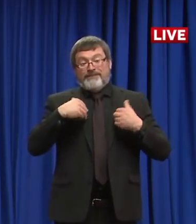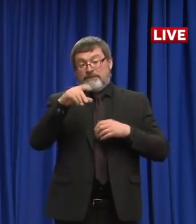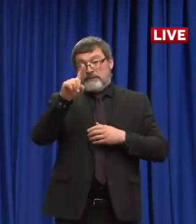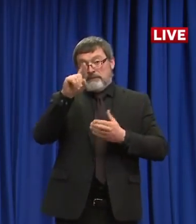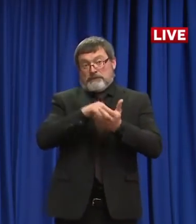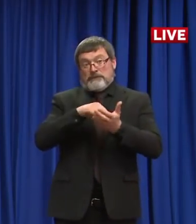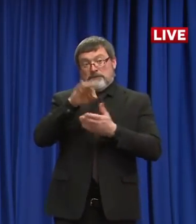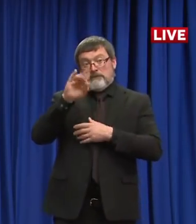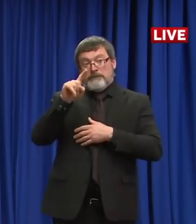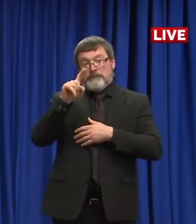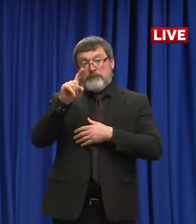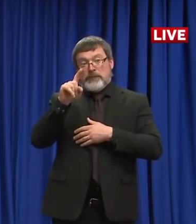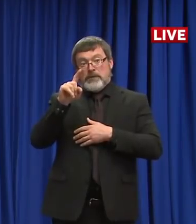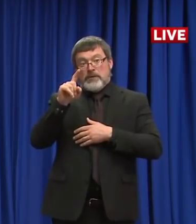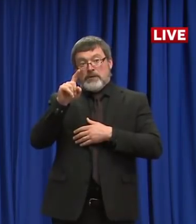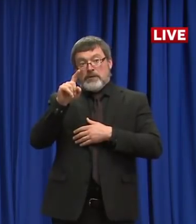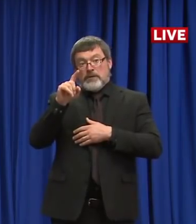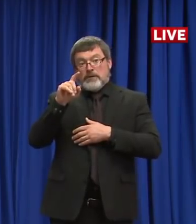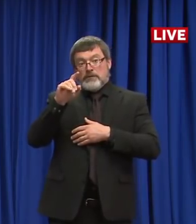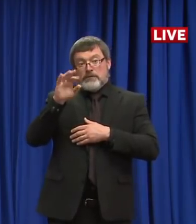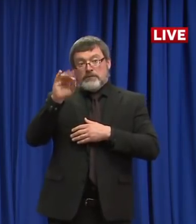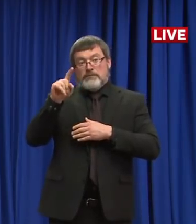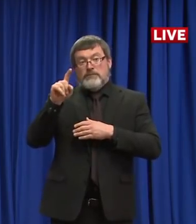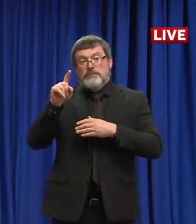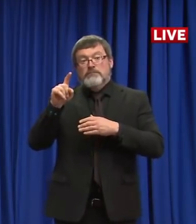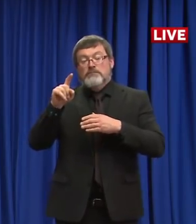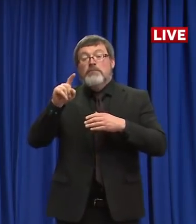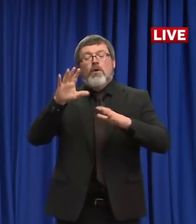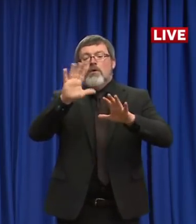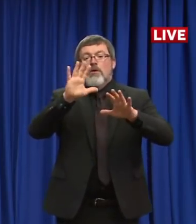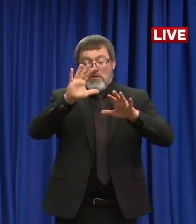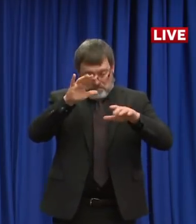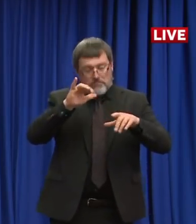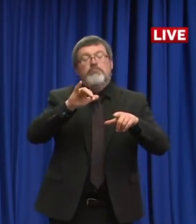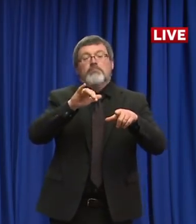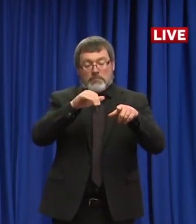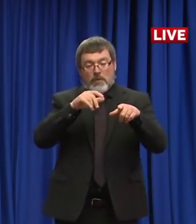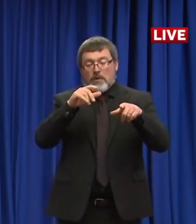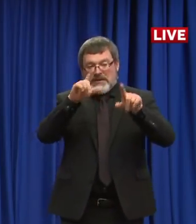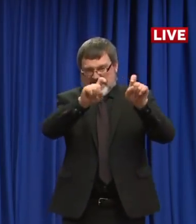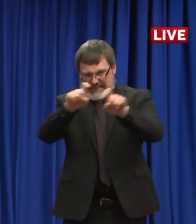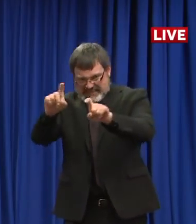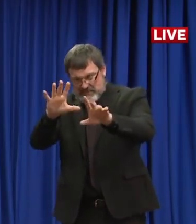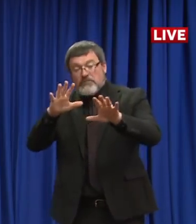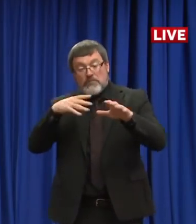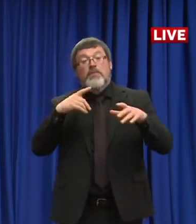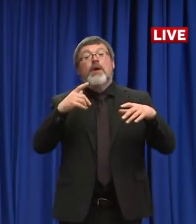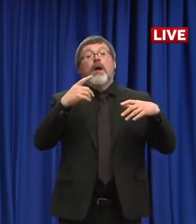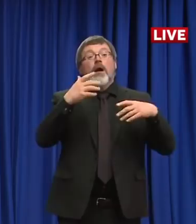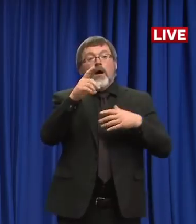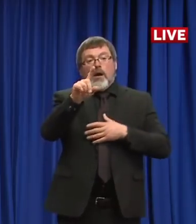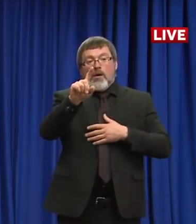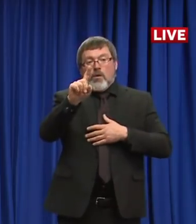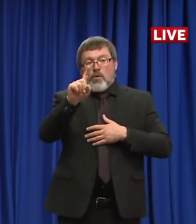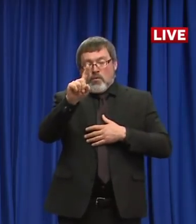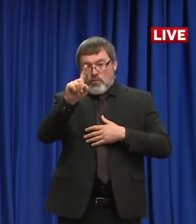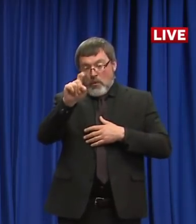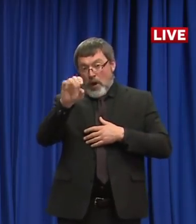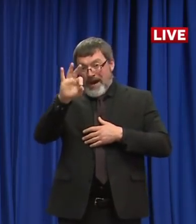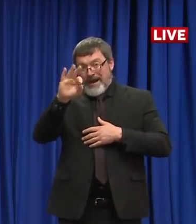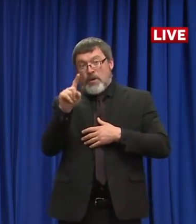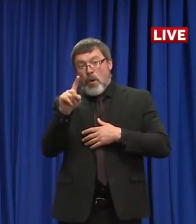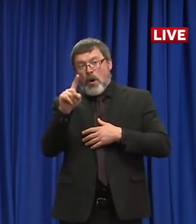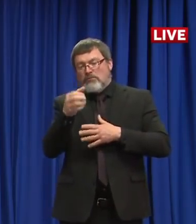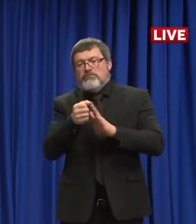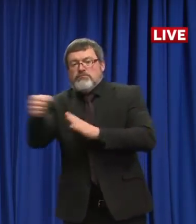hospitalization at some point during their illness. And unfortunately and sadly, there are an additional four individuals who have died from